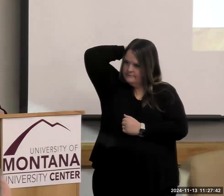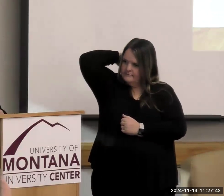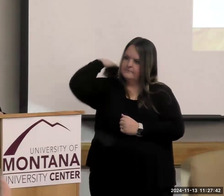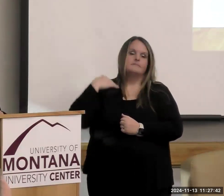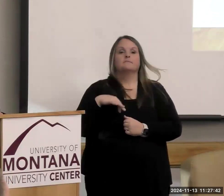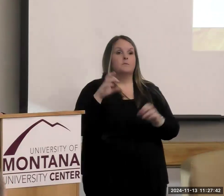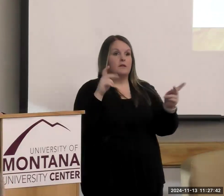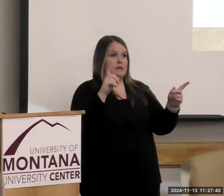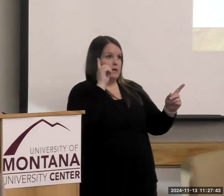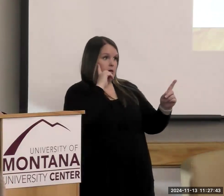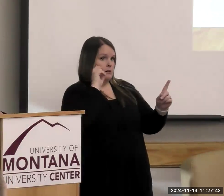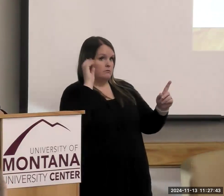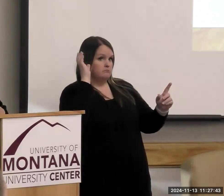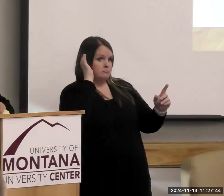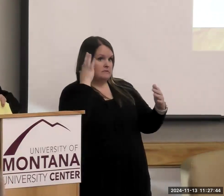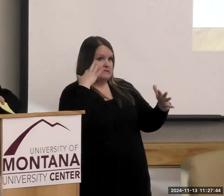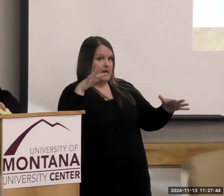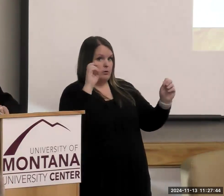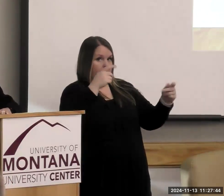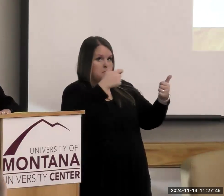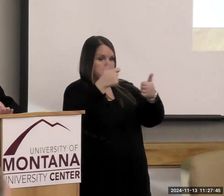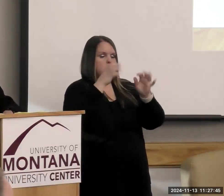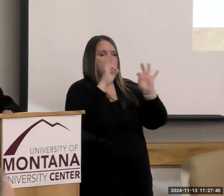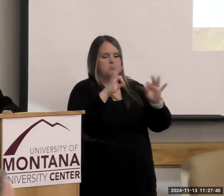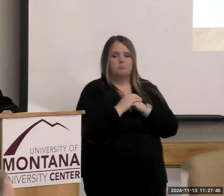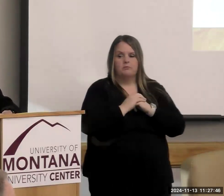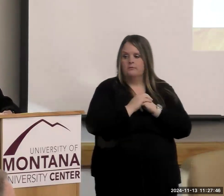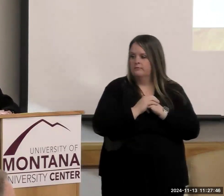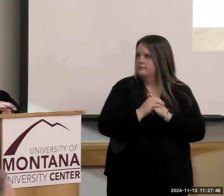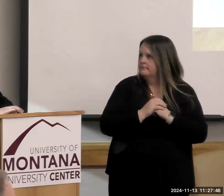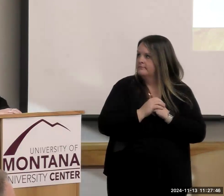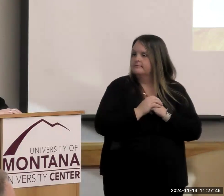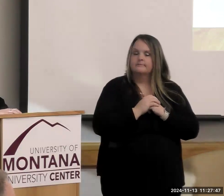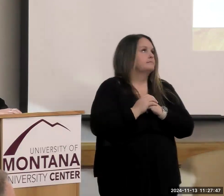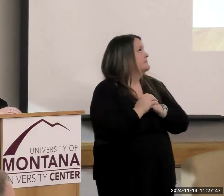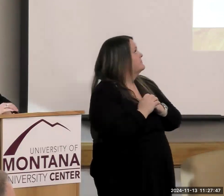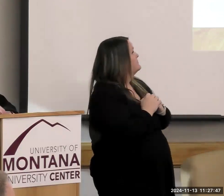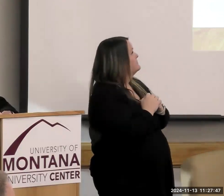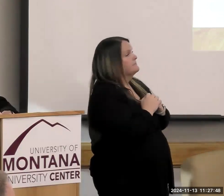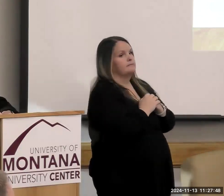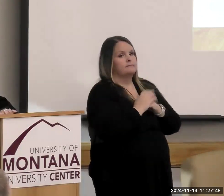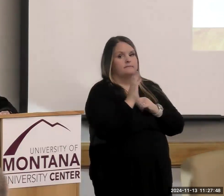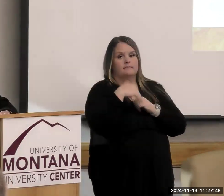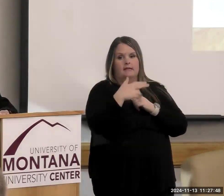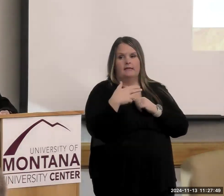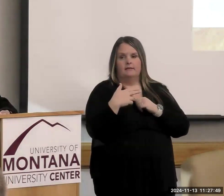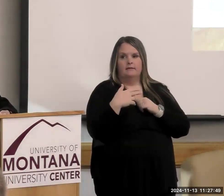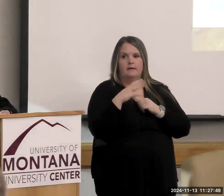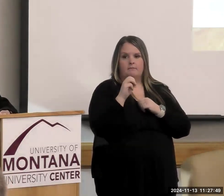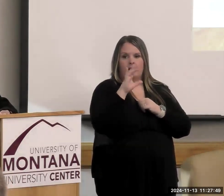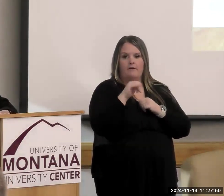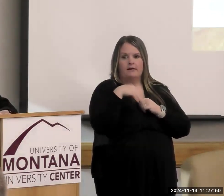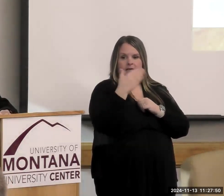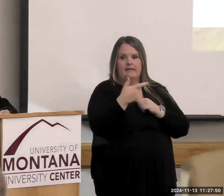Okay, can you hear me okay? All right. I, so, next slide. Mary, next slide.